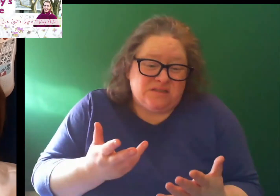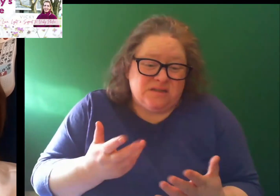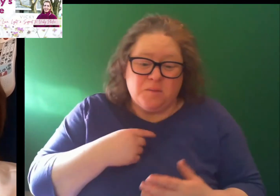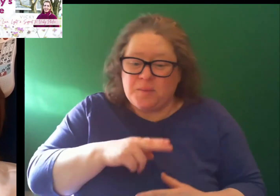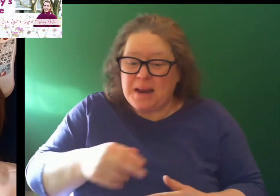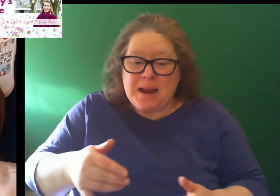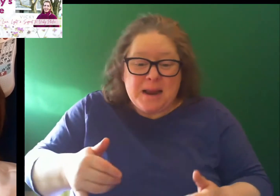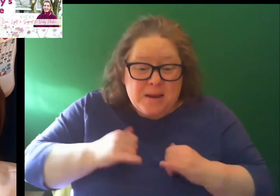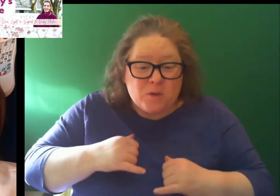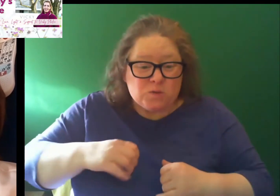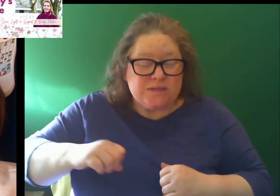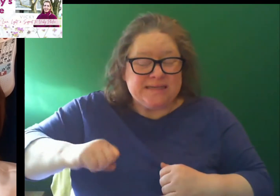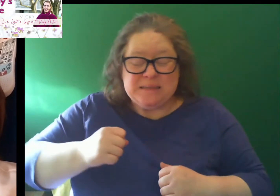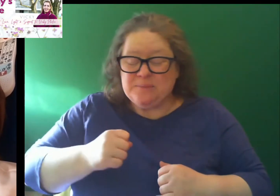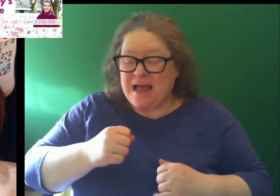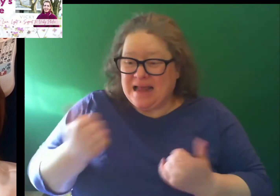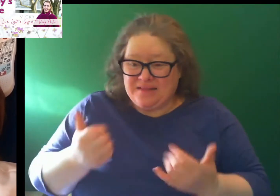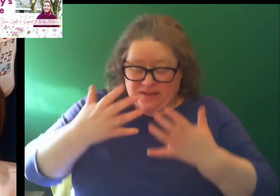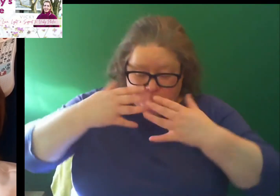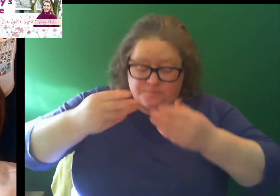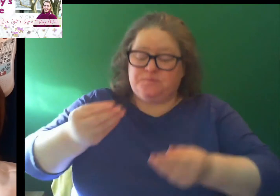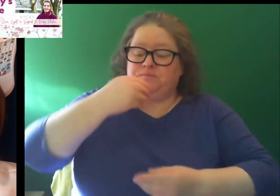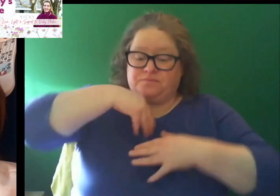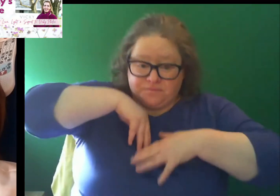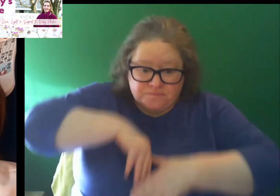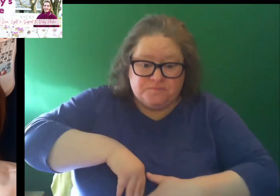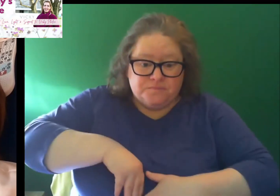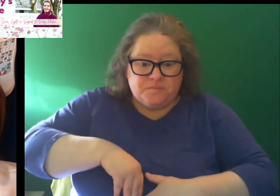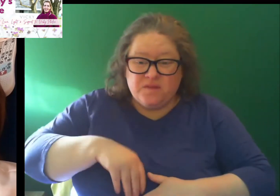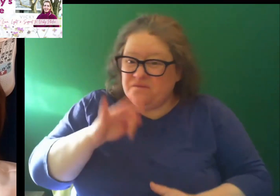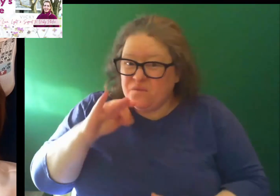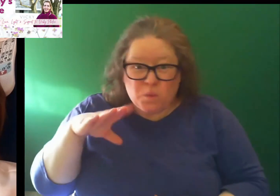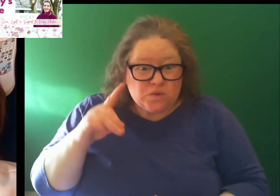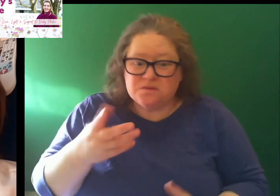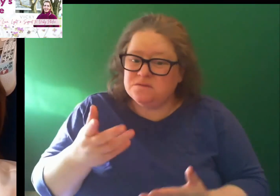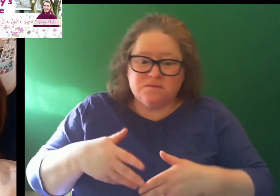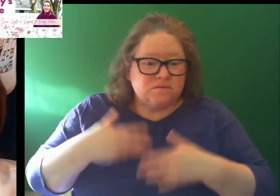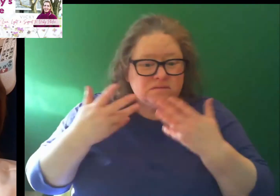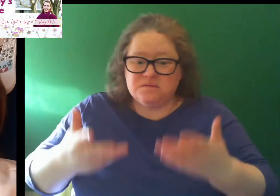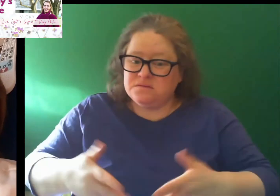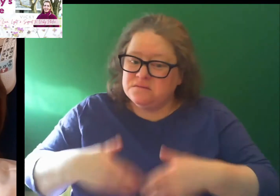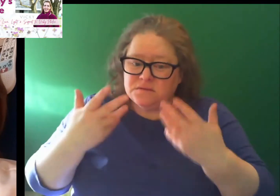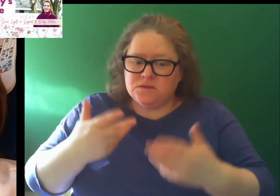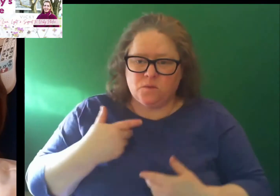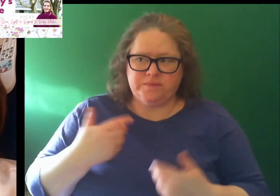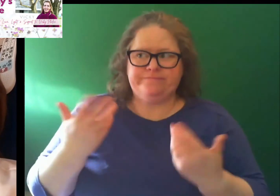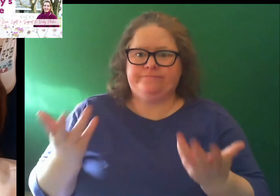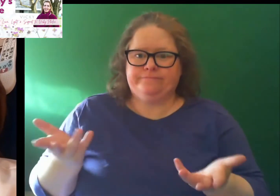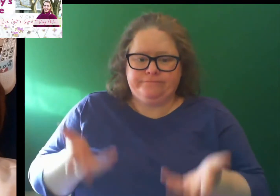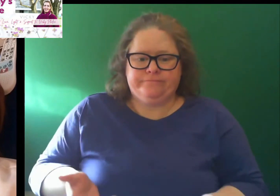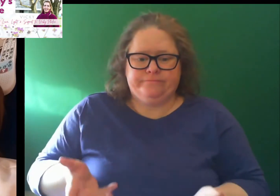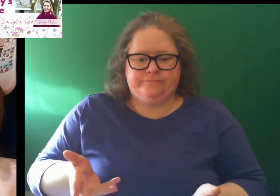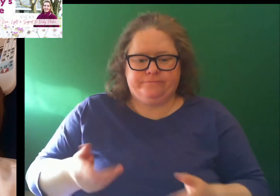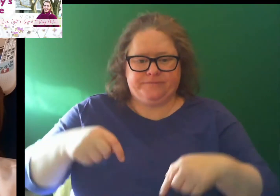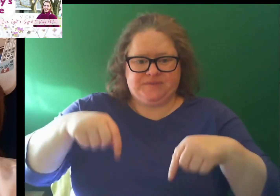So I haven't been able to keep anything down, not even killed. So I have landed myself in here today